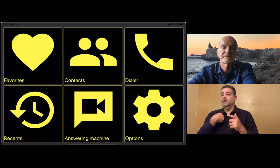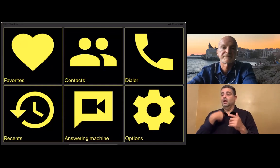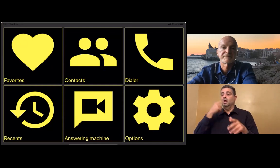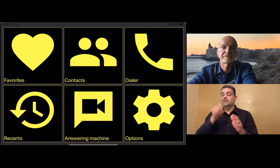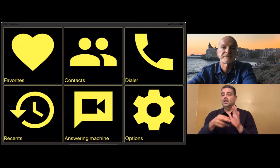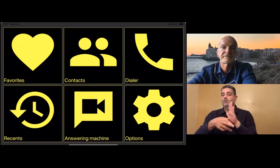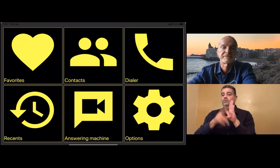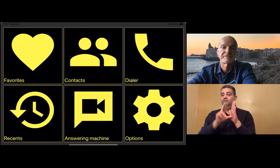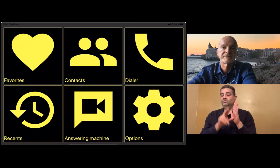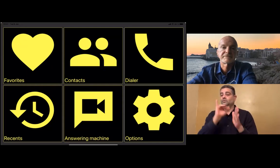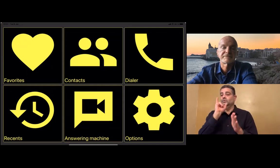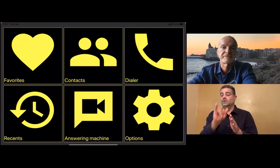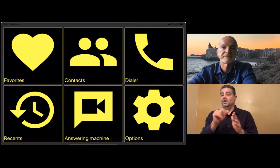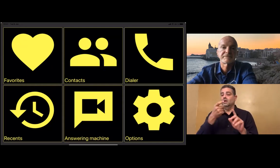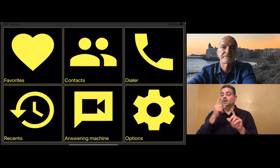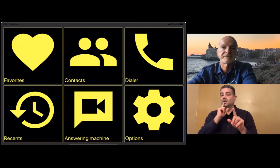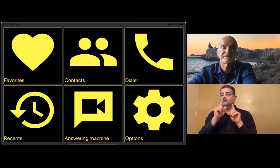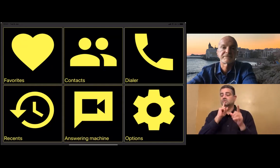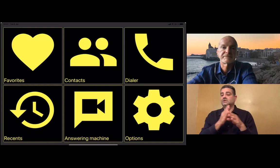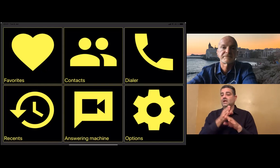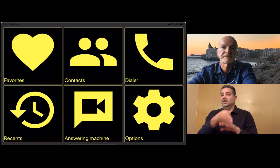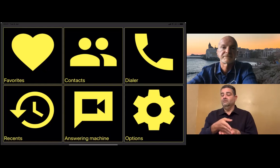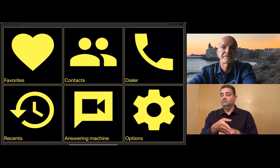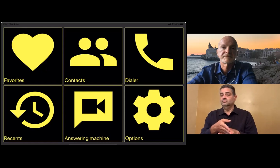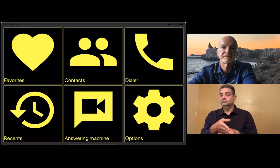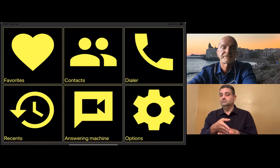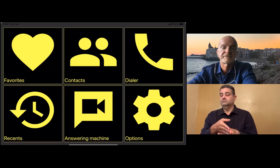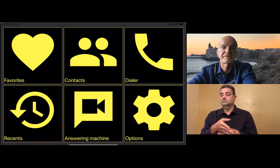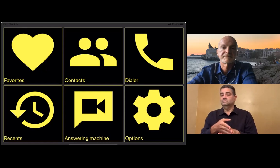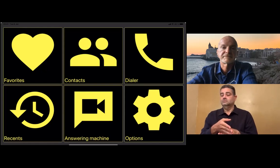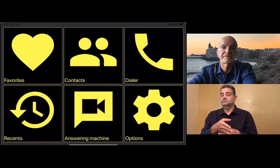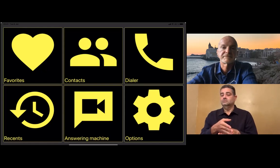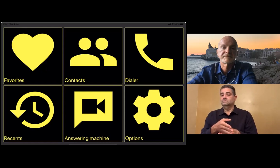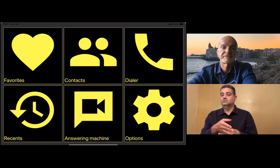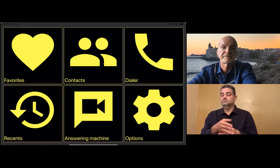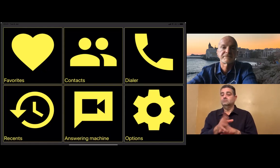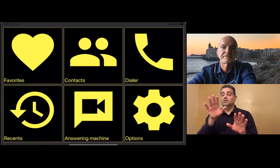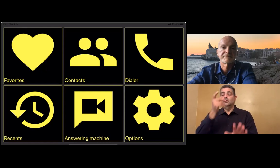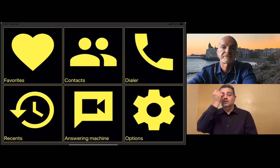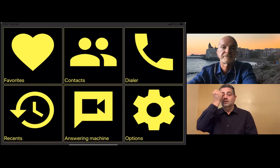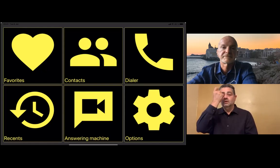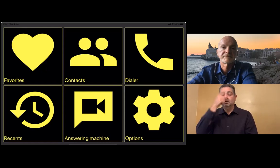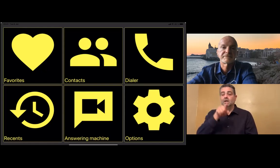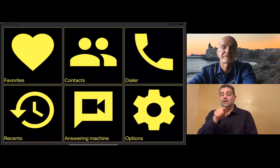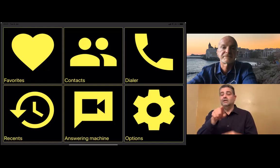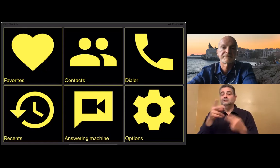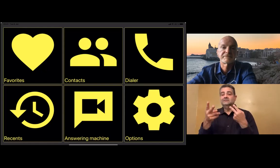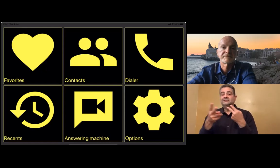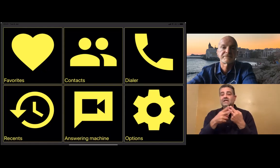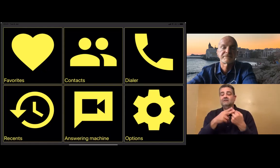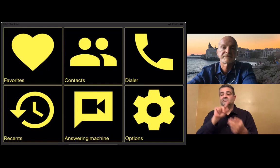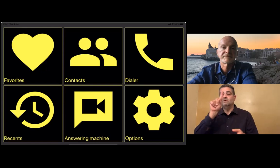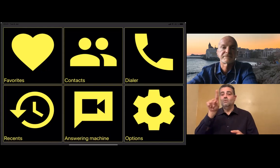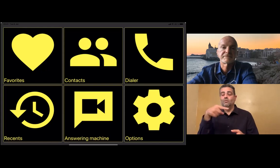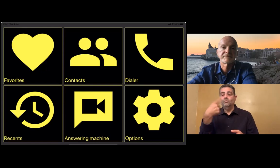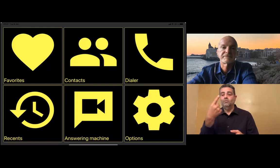This allows me to save the conversation. I can review it at a later time. And have the steps already